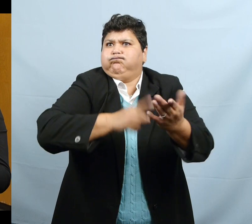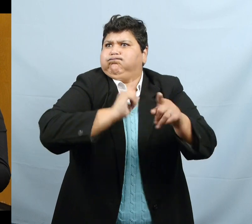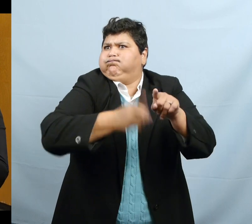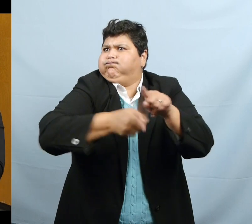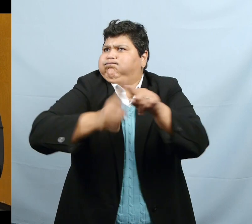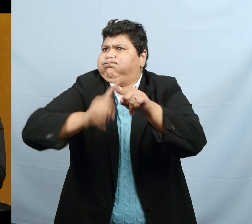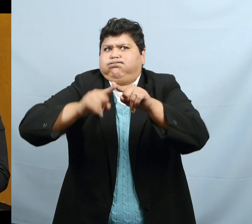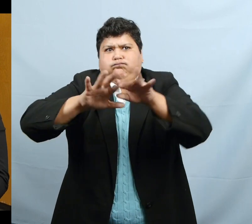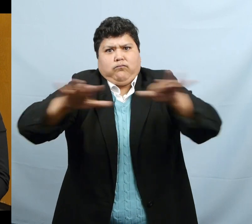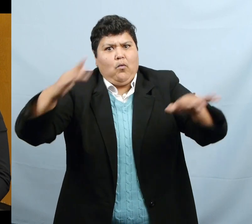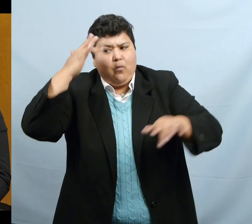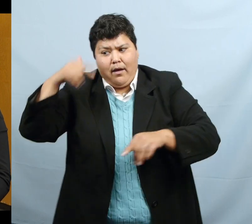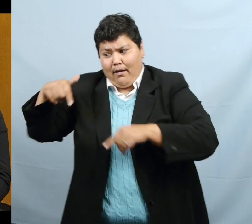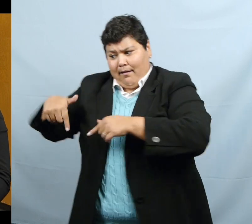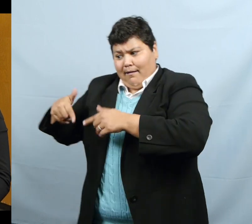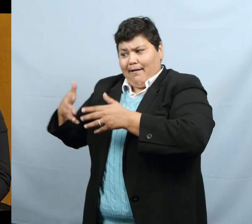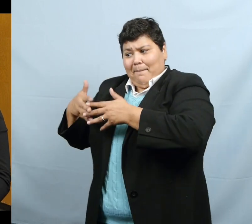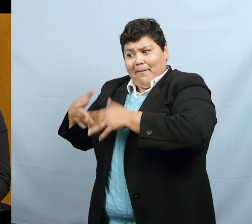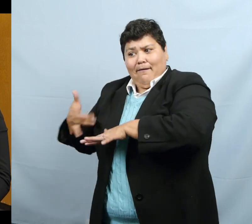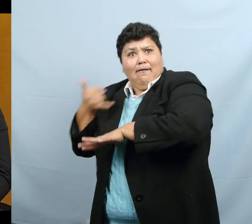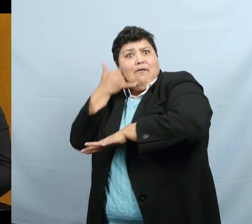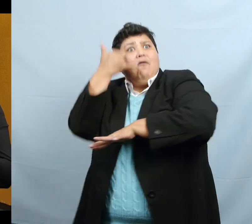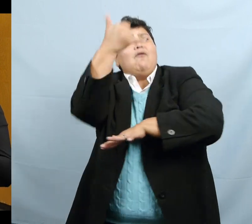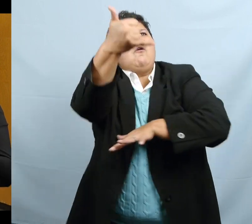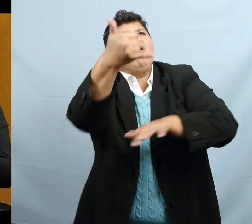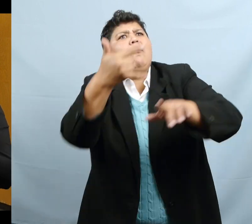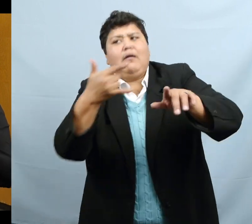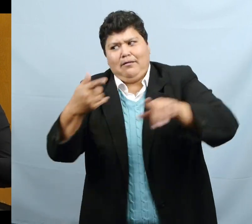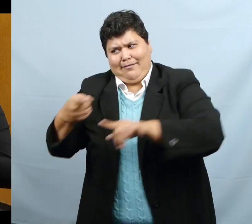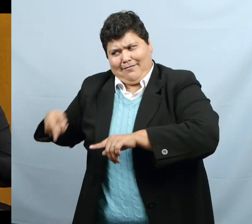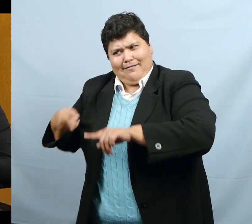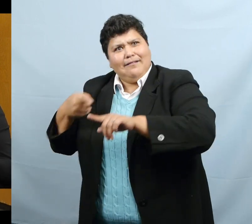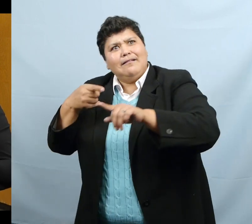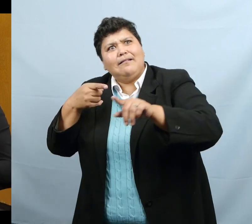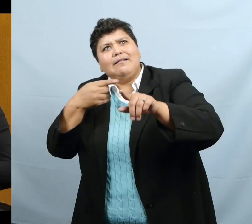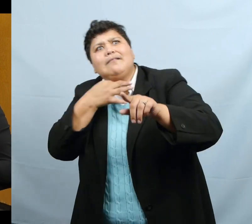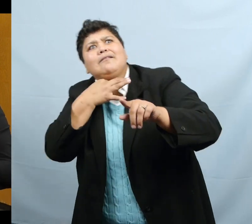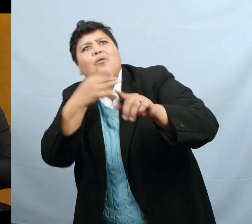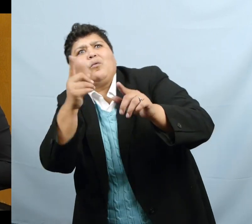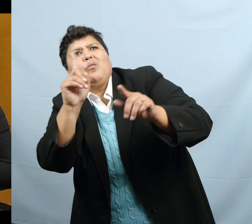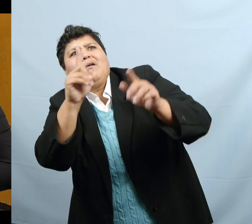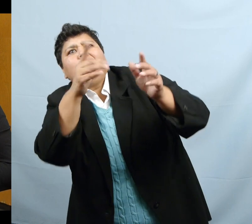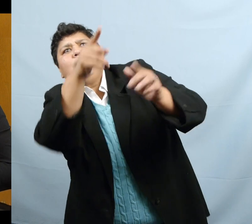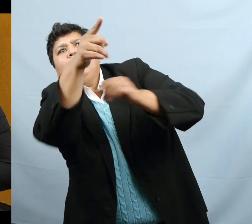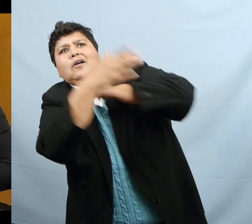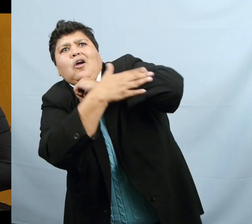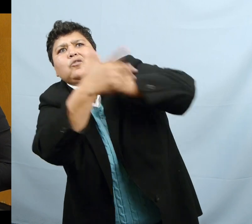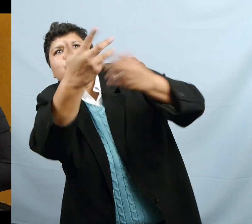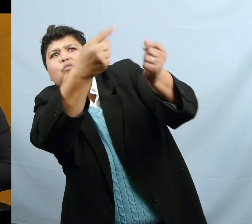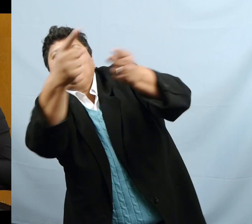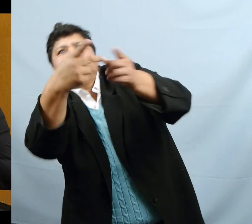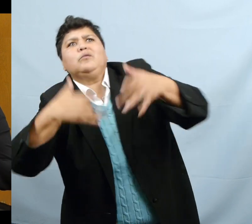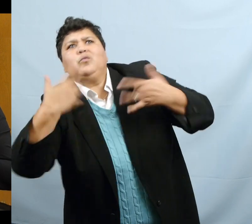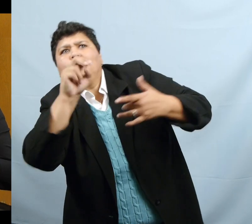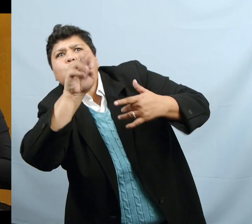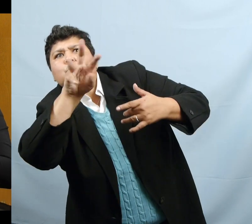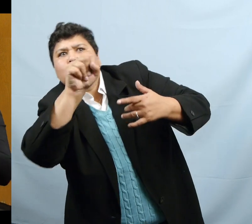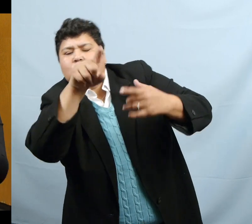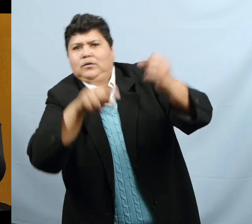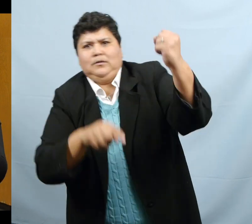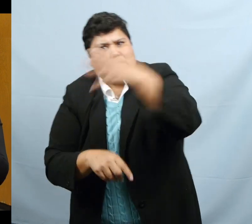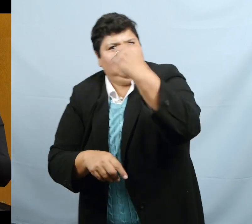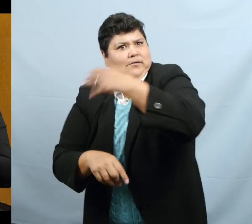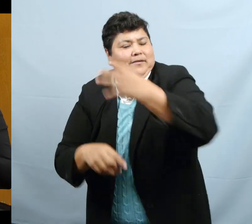what's going on in other countries. Or they want to know. I need to familiarize myself with nicknames. Tito.